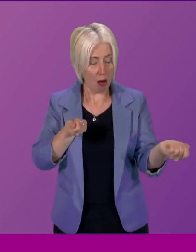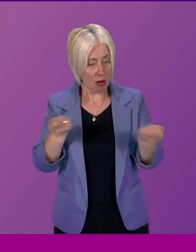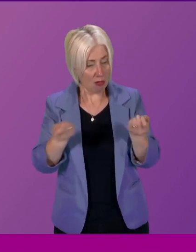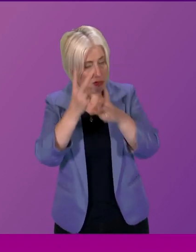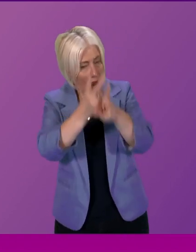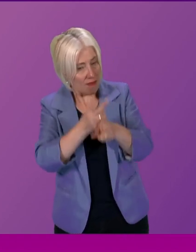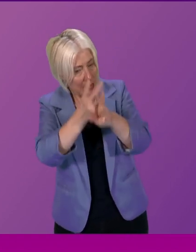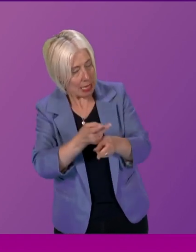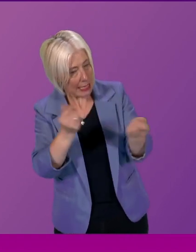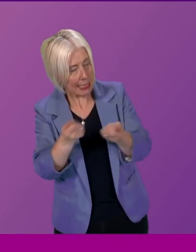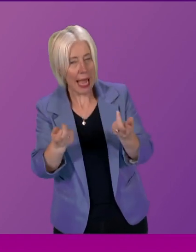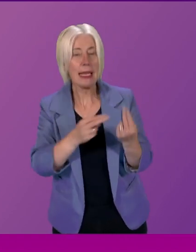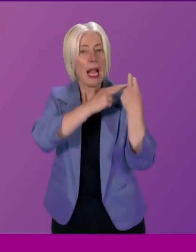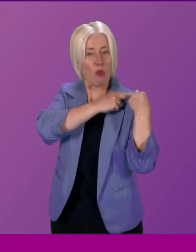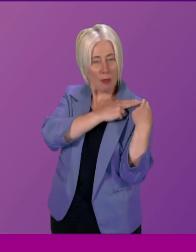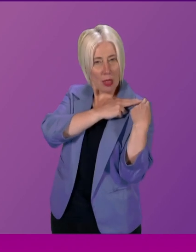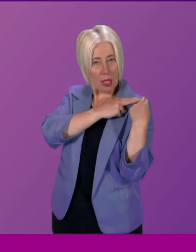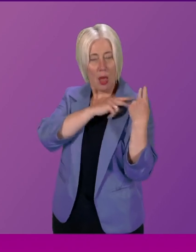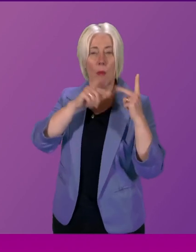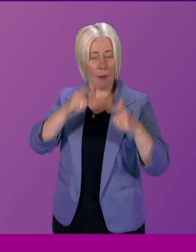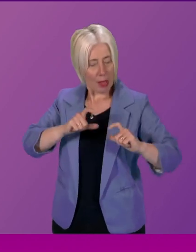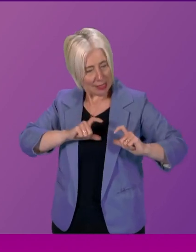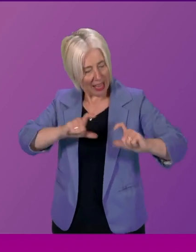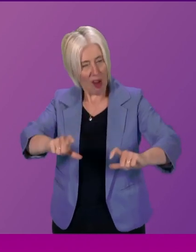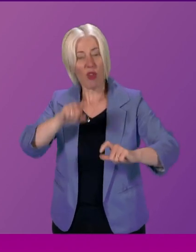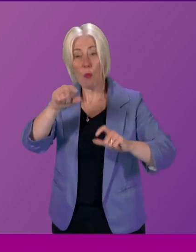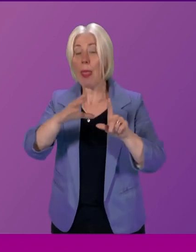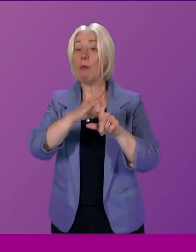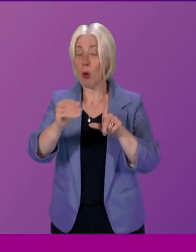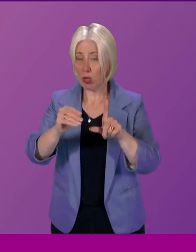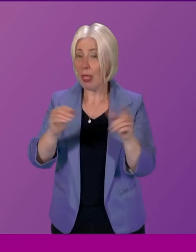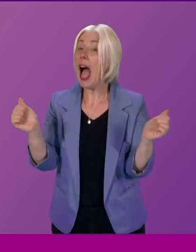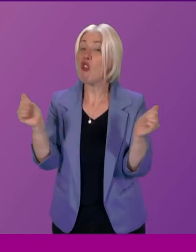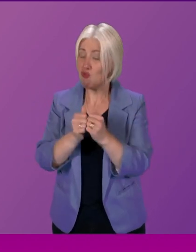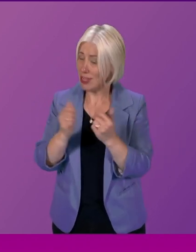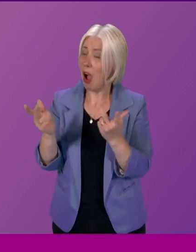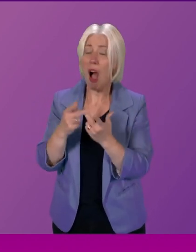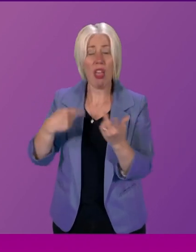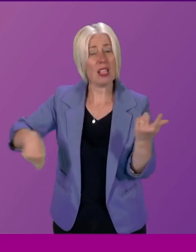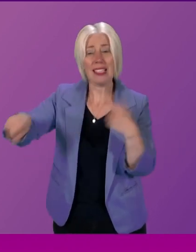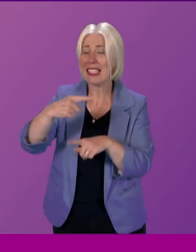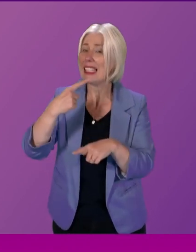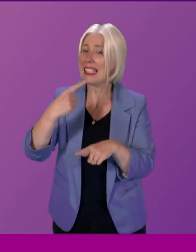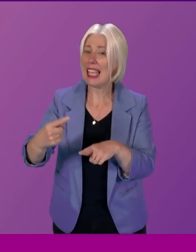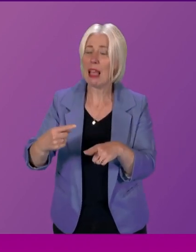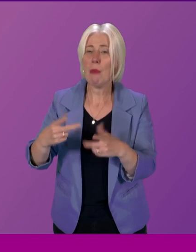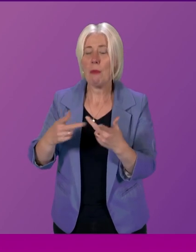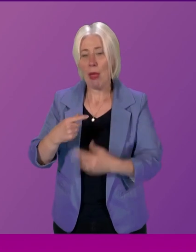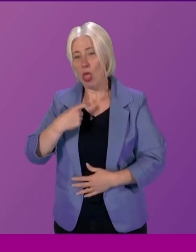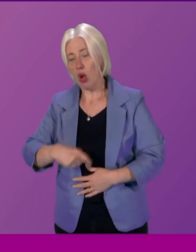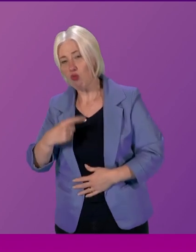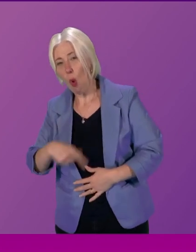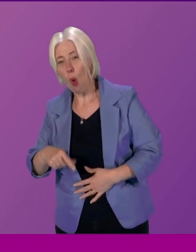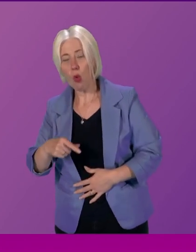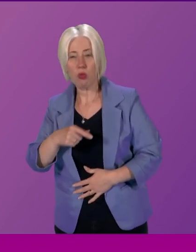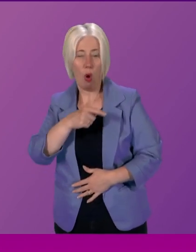and this model must be maintained and I completely agree with the other comments about a proliferation of other roles such as